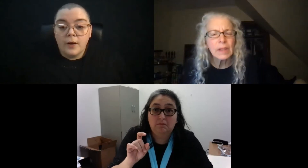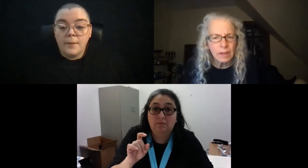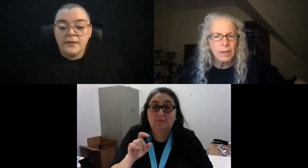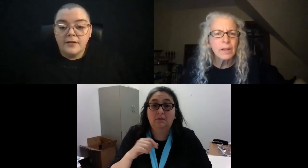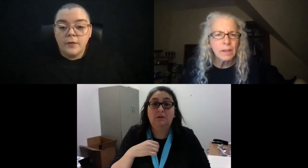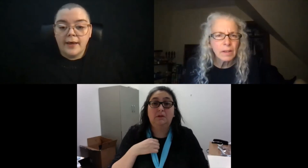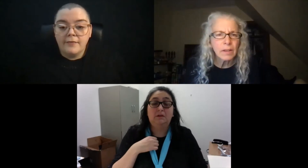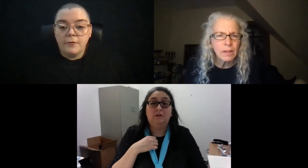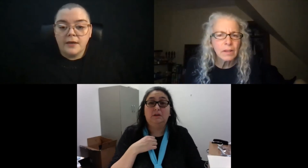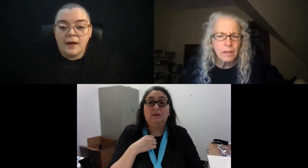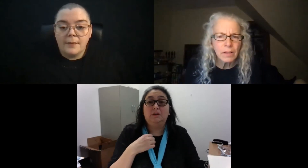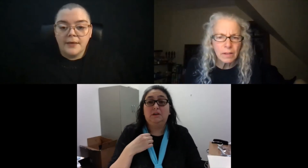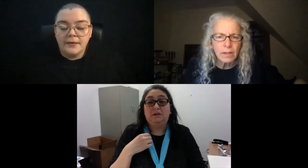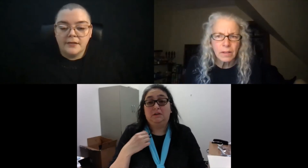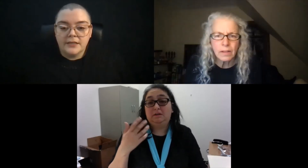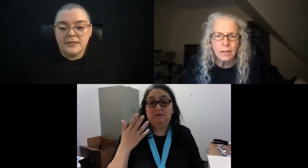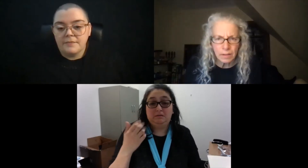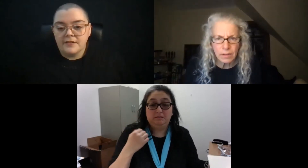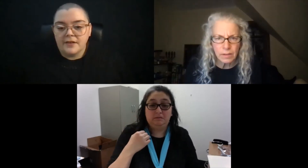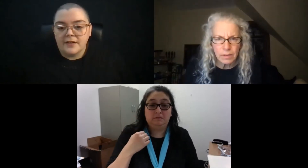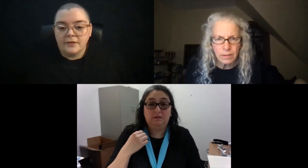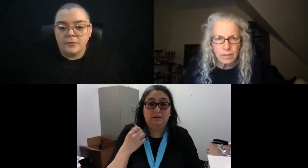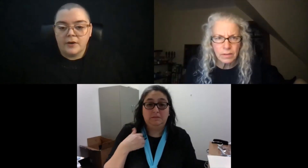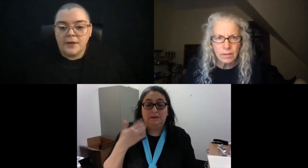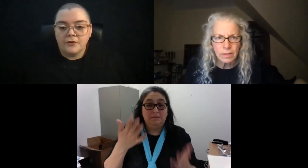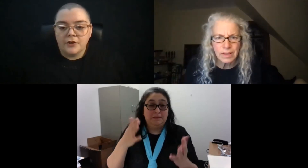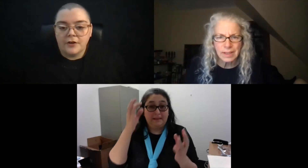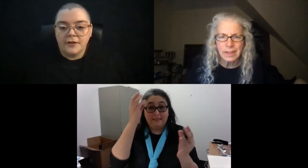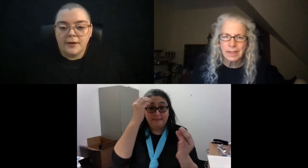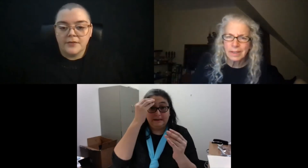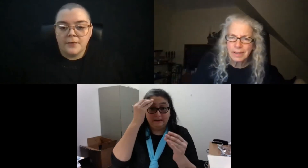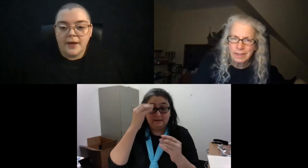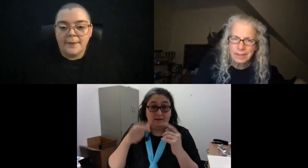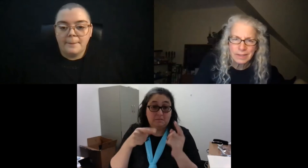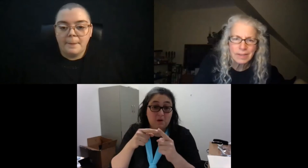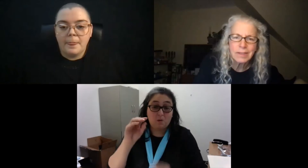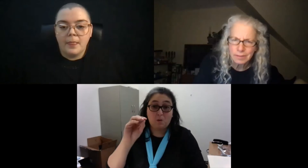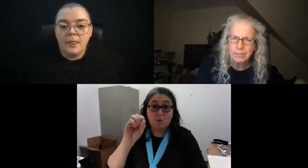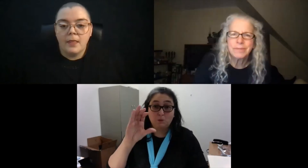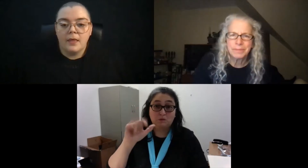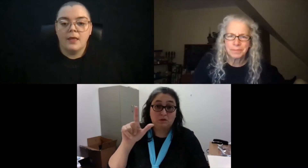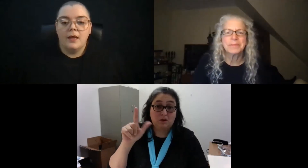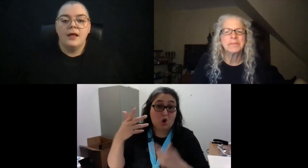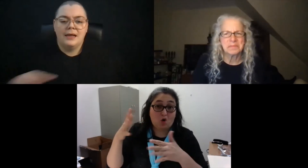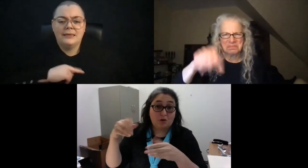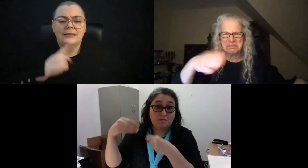So is it okay for me to comment? Because I'm visiting. just wanted to make sure. Yes, of course.